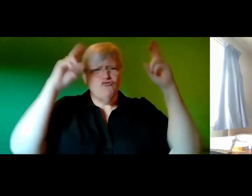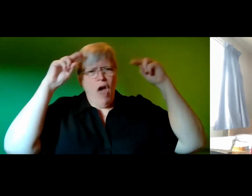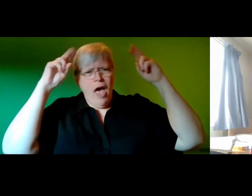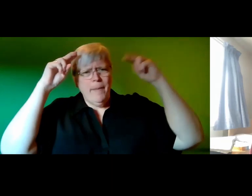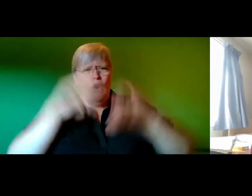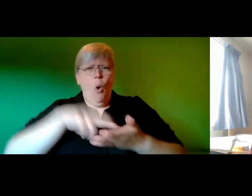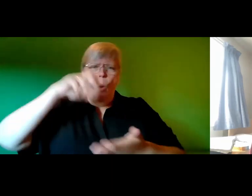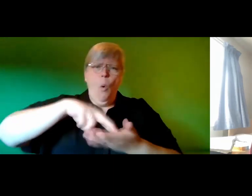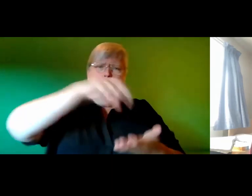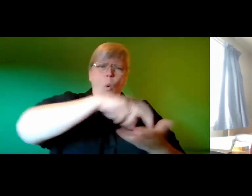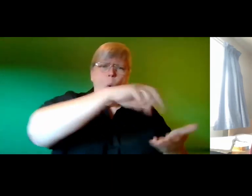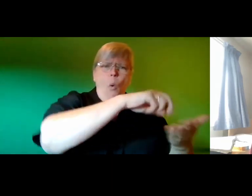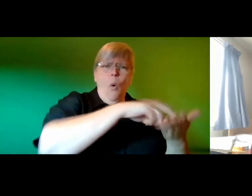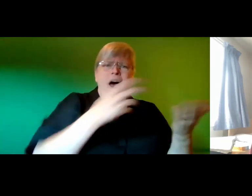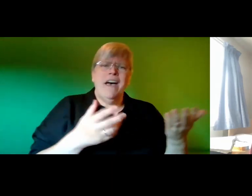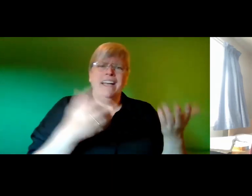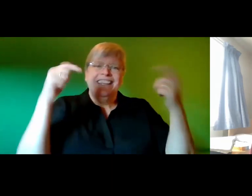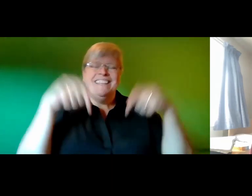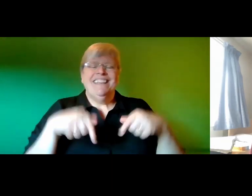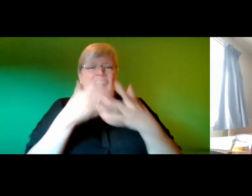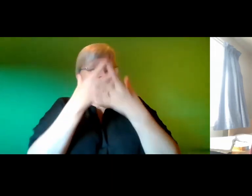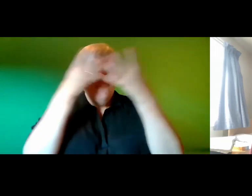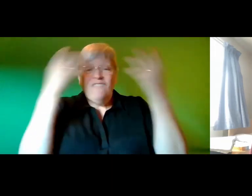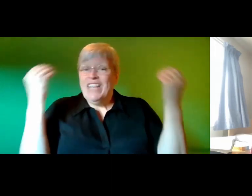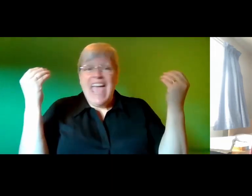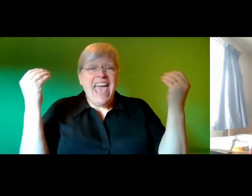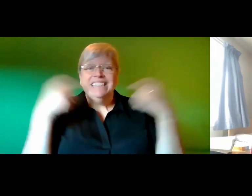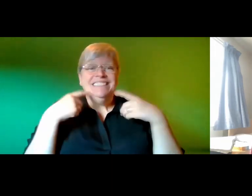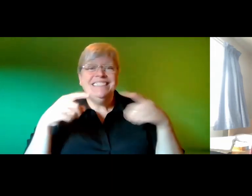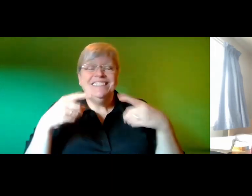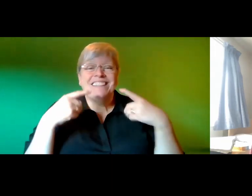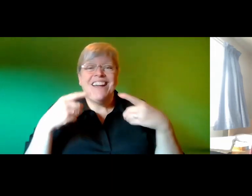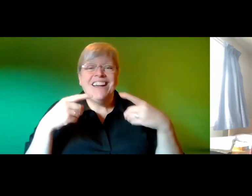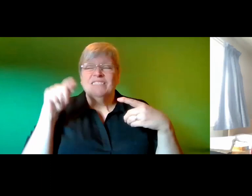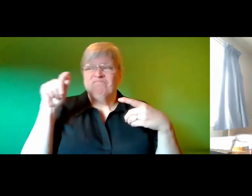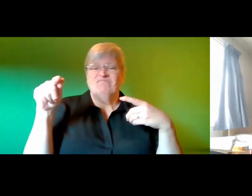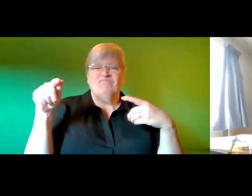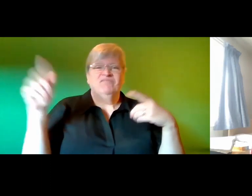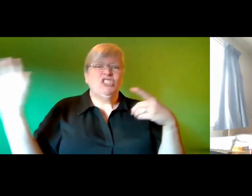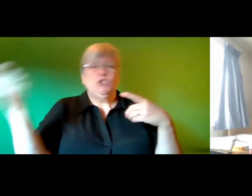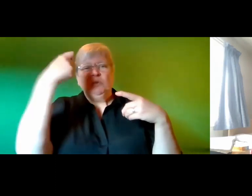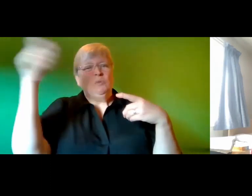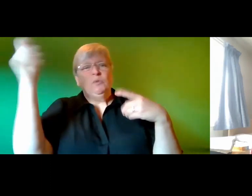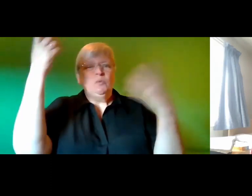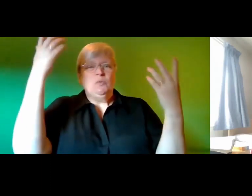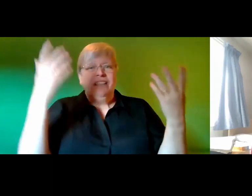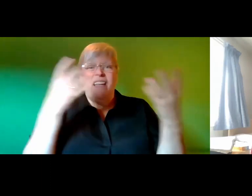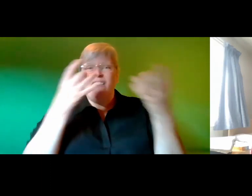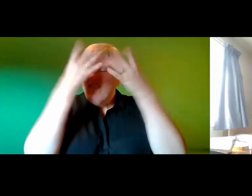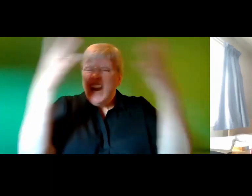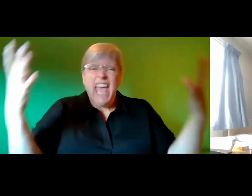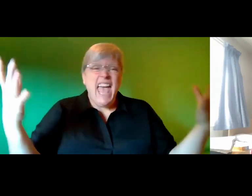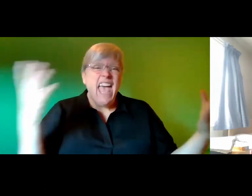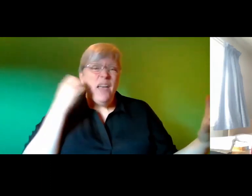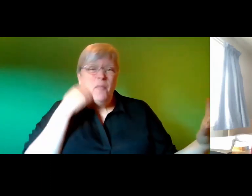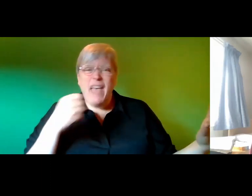in here I forget about miss yap and her rotten which she loves to whip through the air I forget about the black and